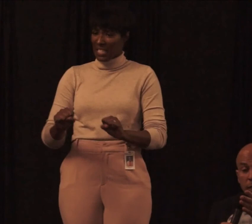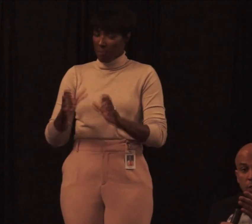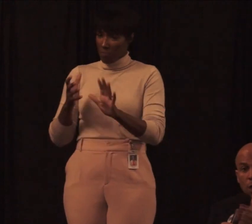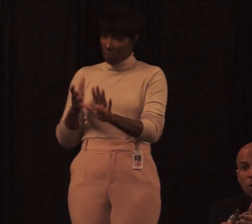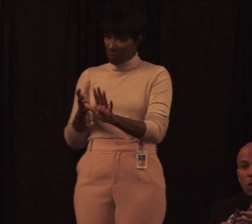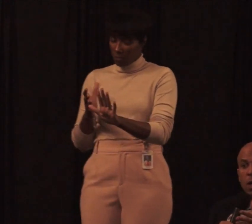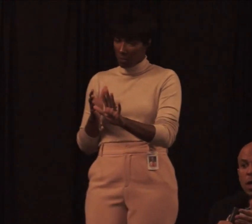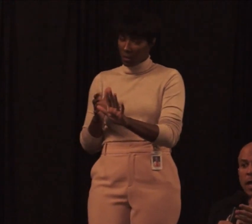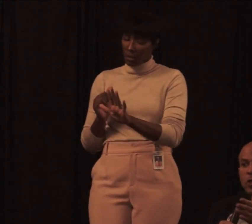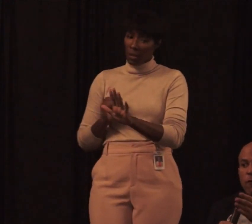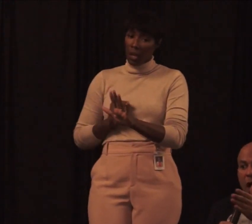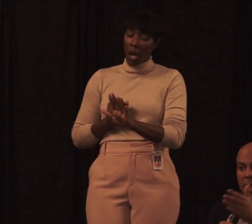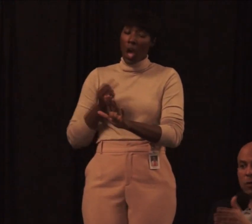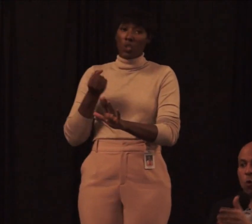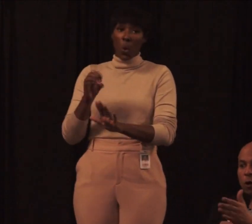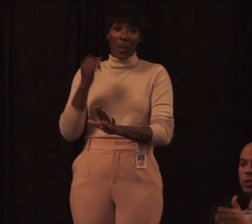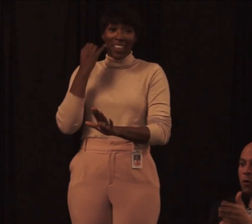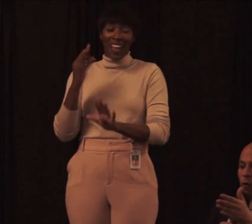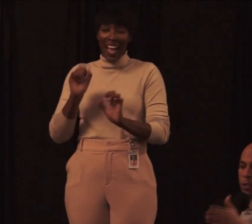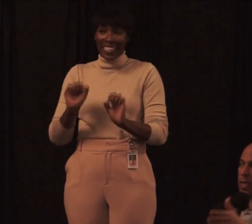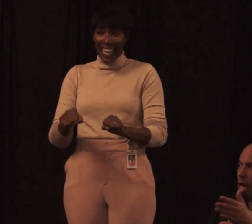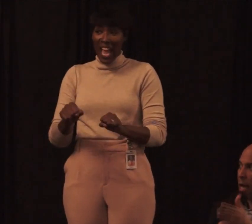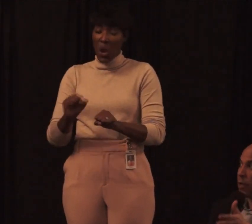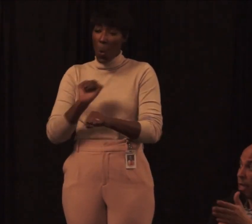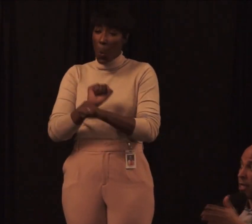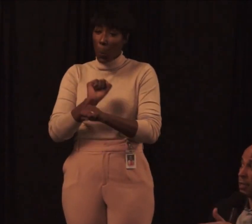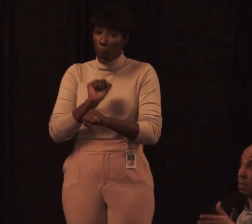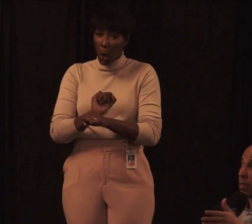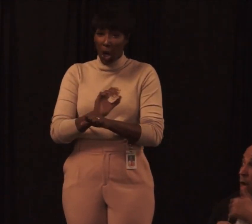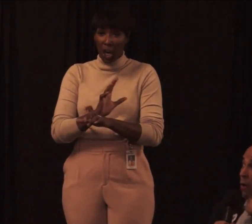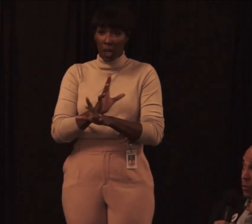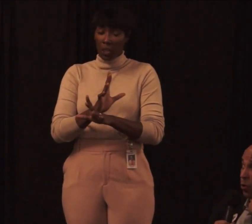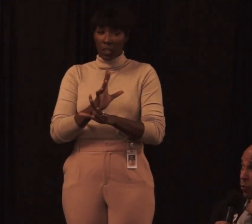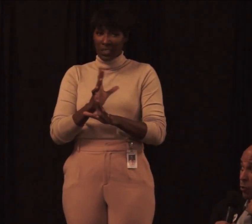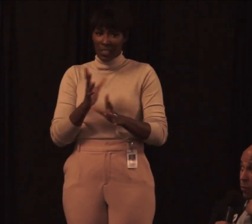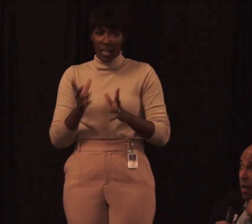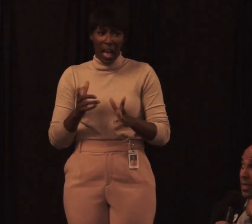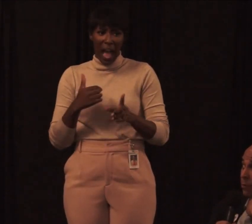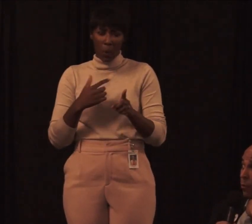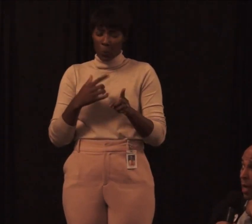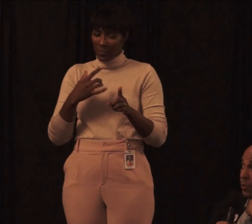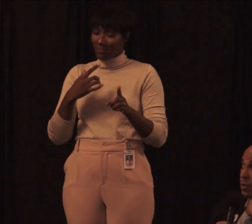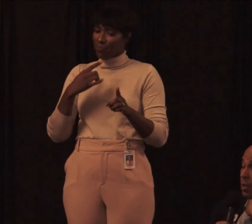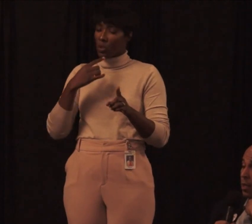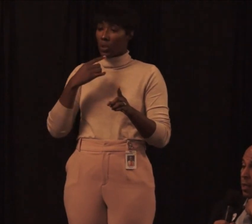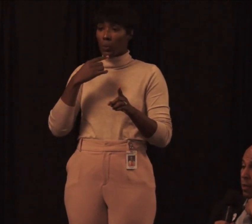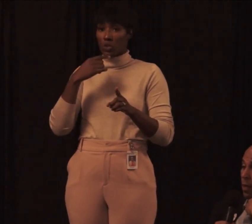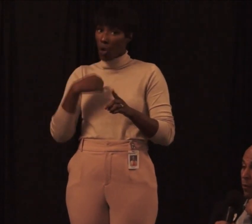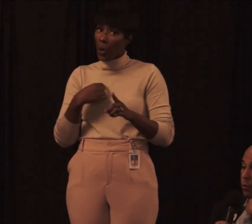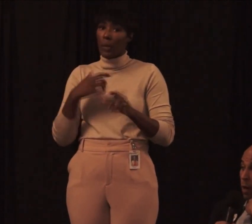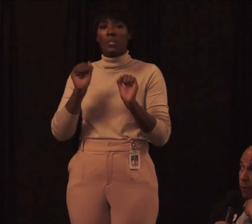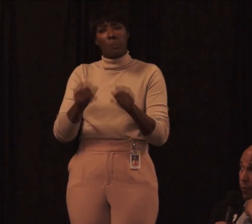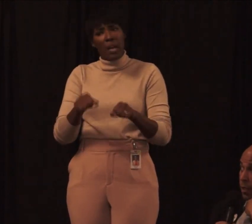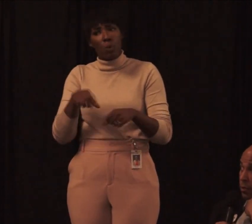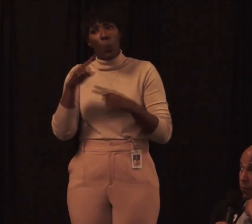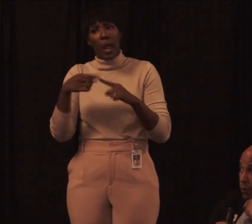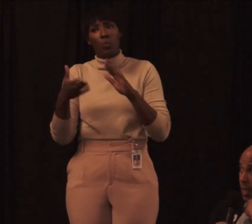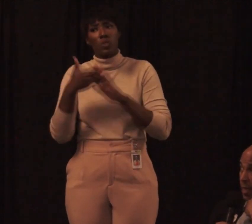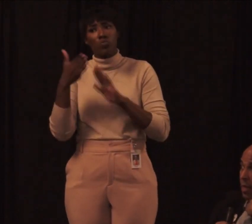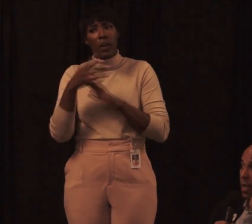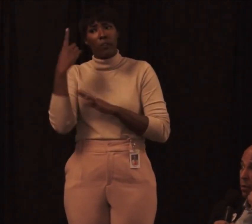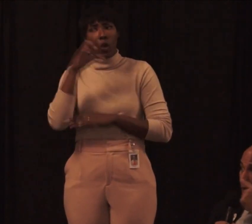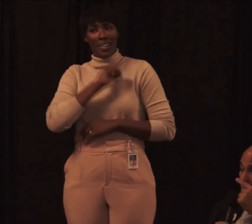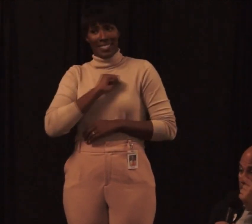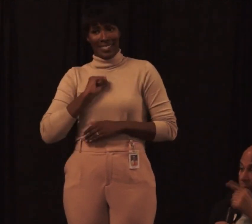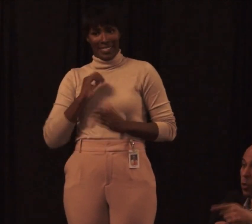And so if I can work across the aisle to get things done that I was told were impossible when I was running for